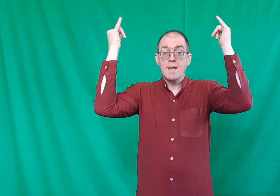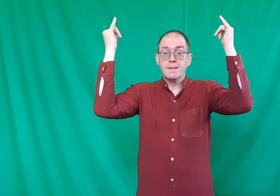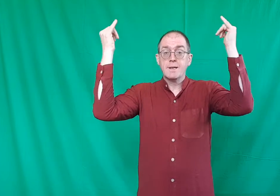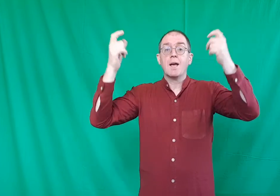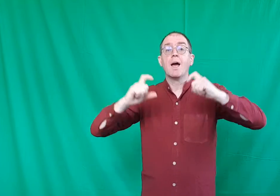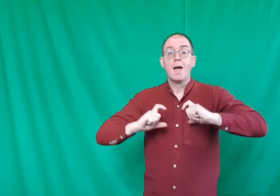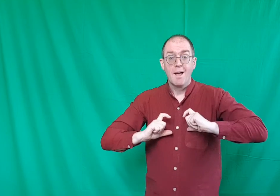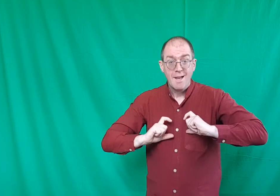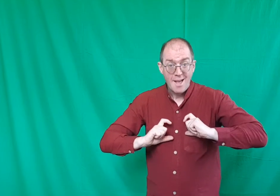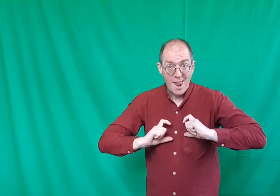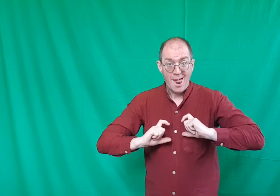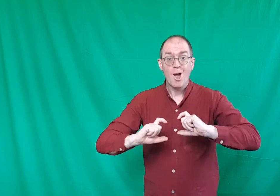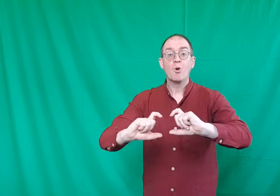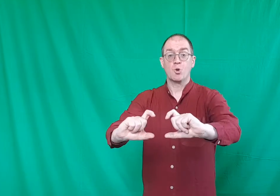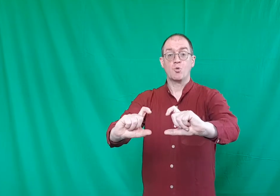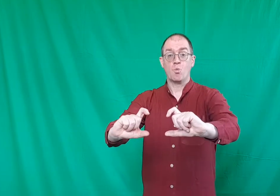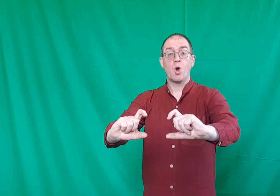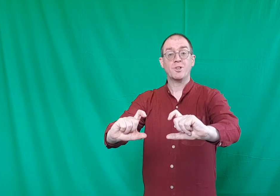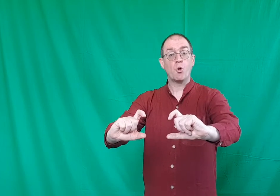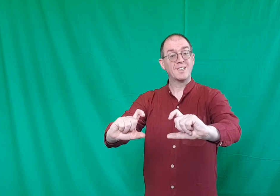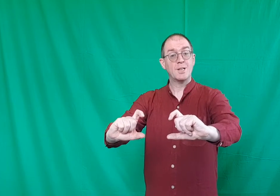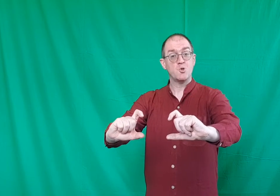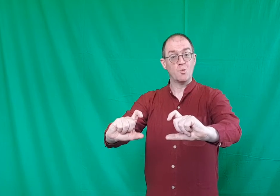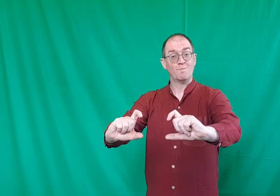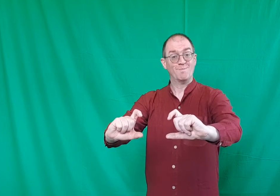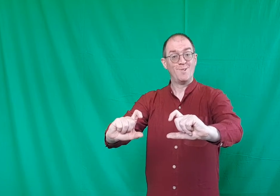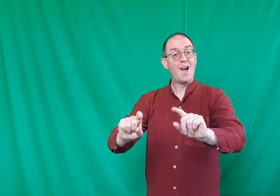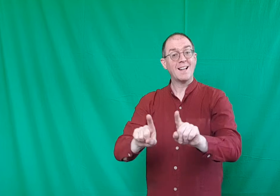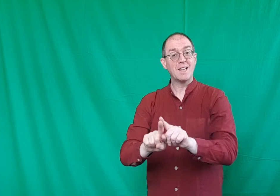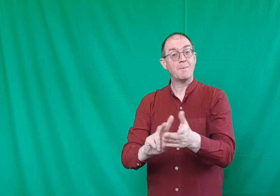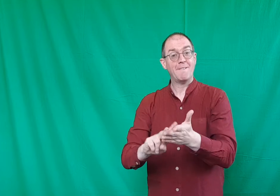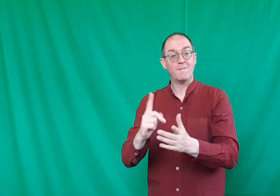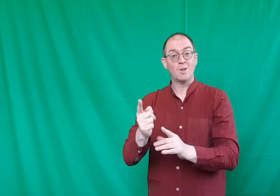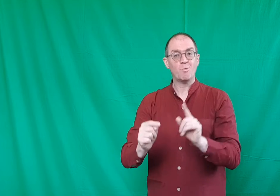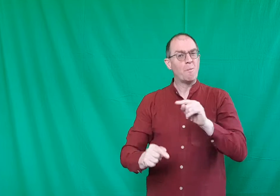together.